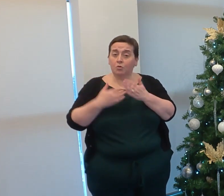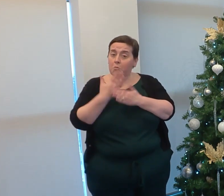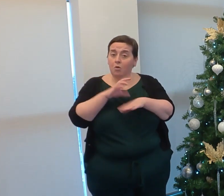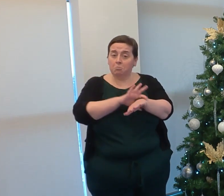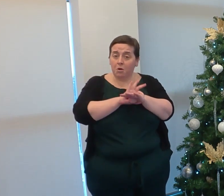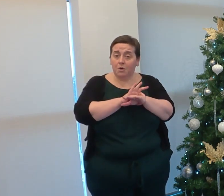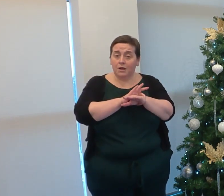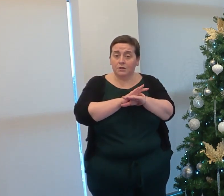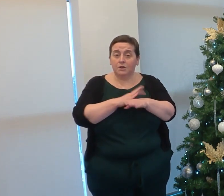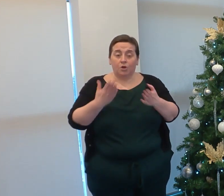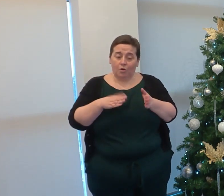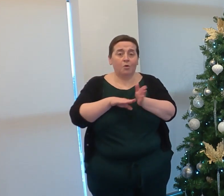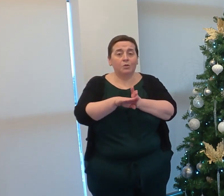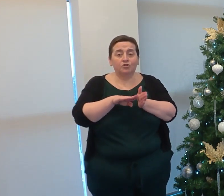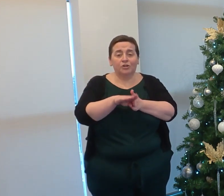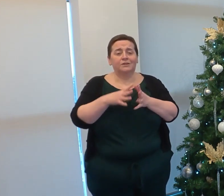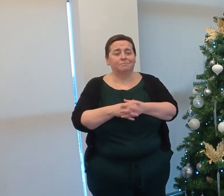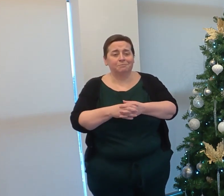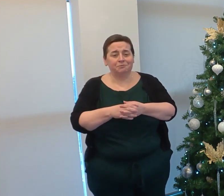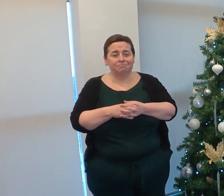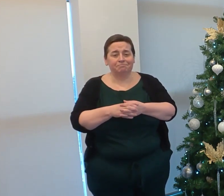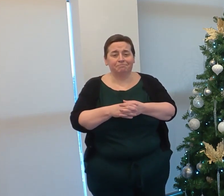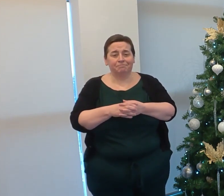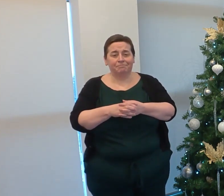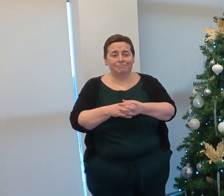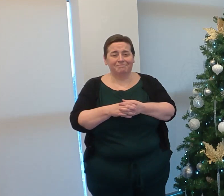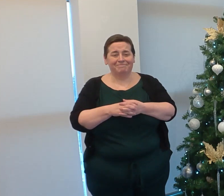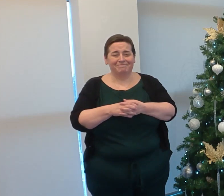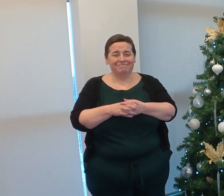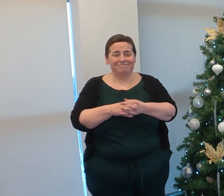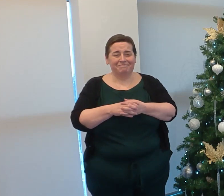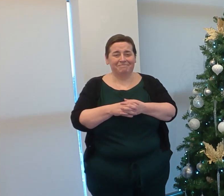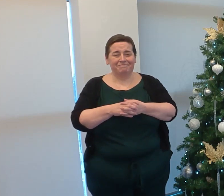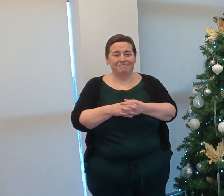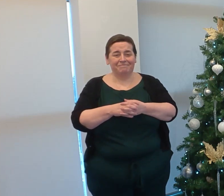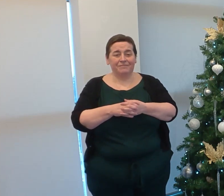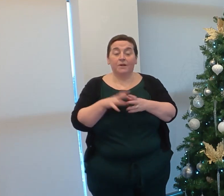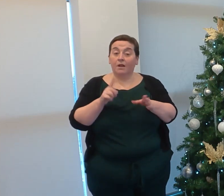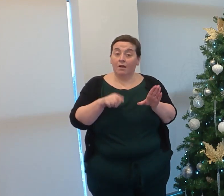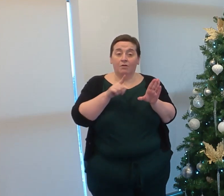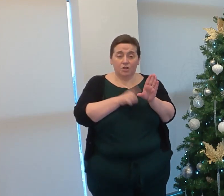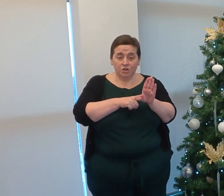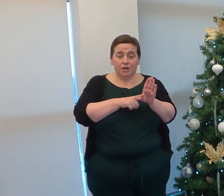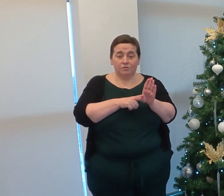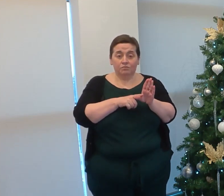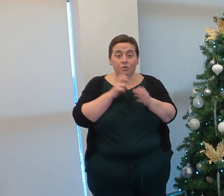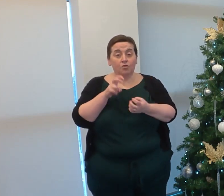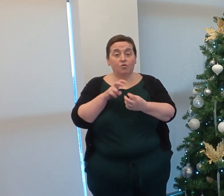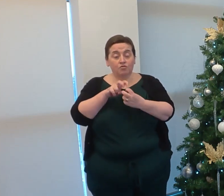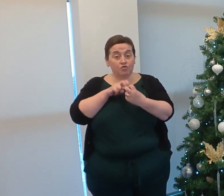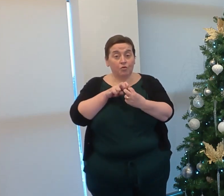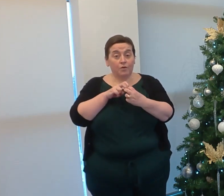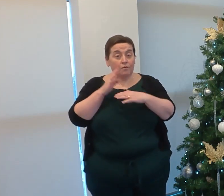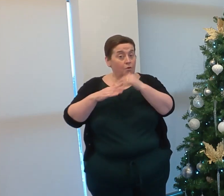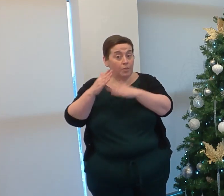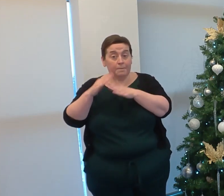200 modern apprentices currently being trained by the training and employment team. This year, recruitment